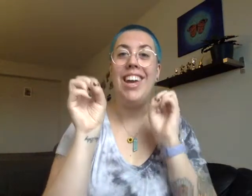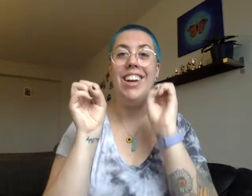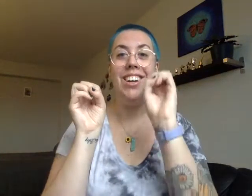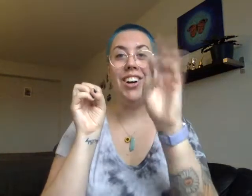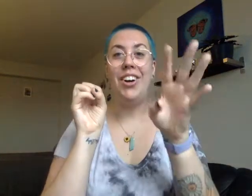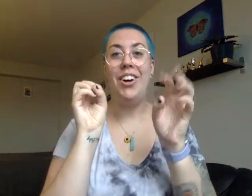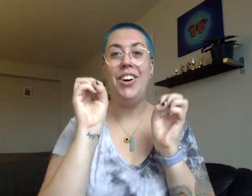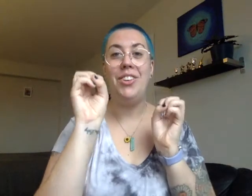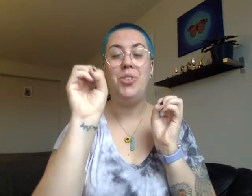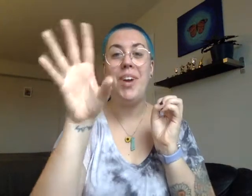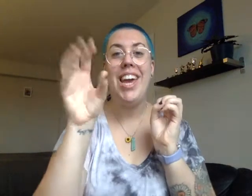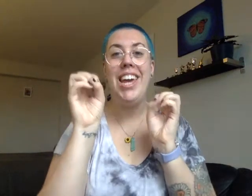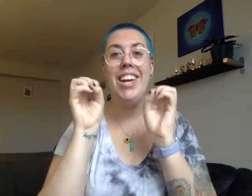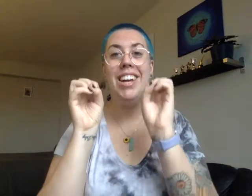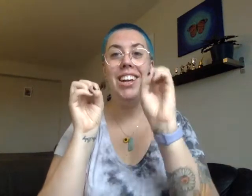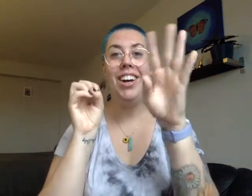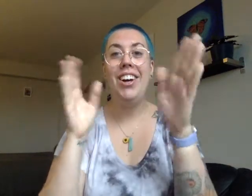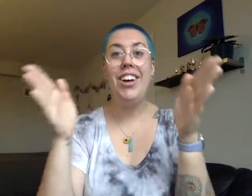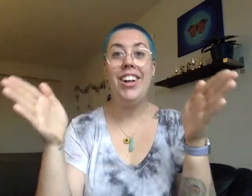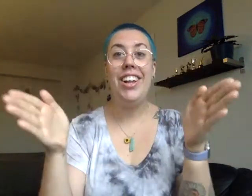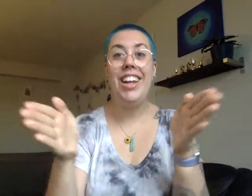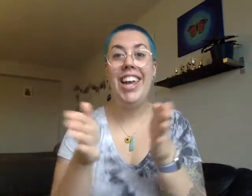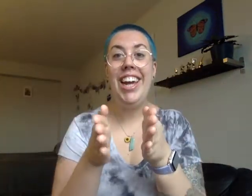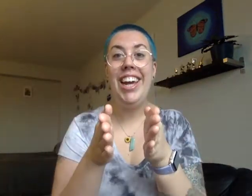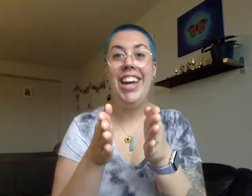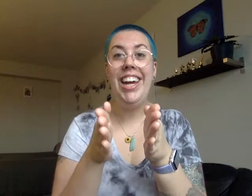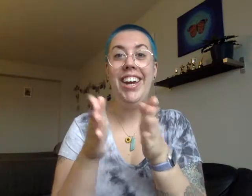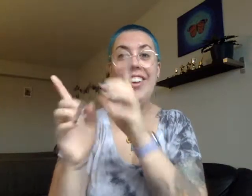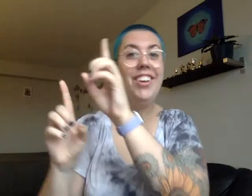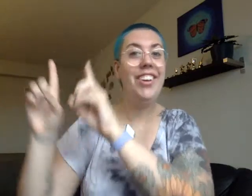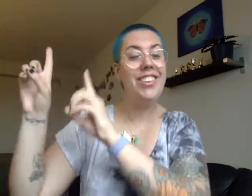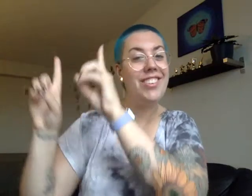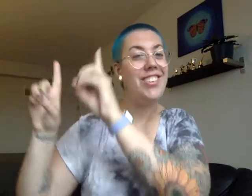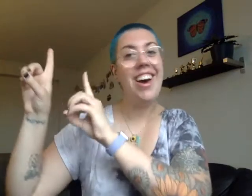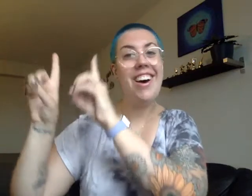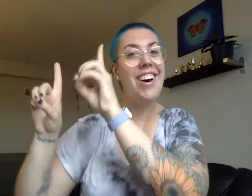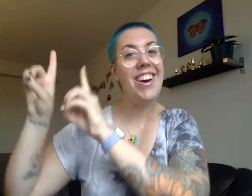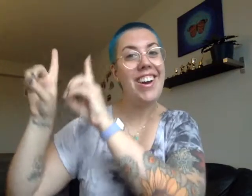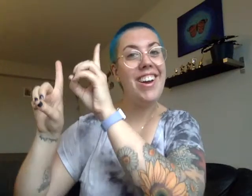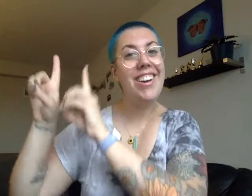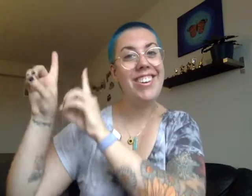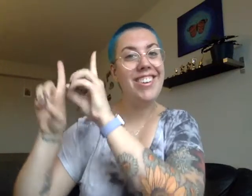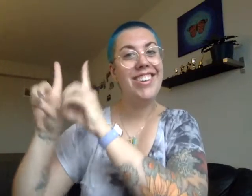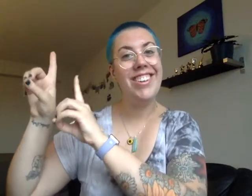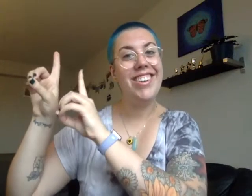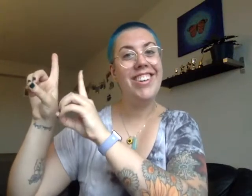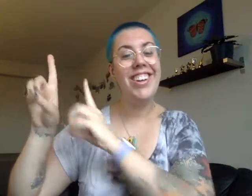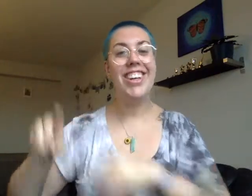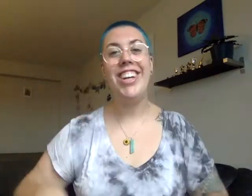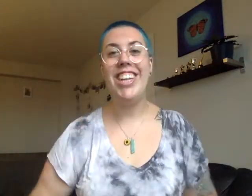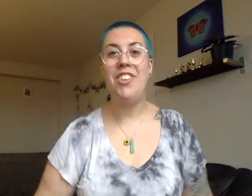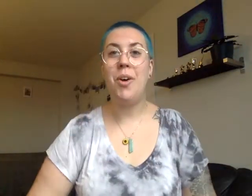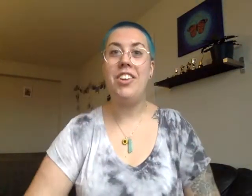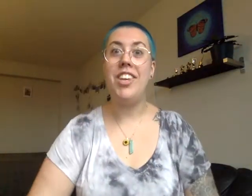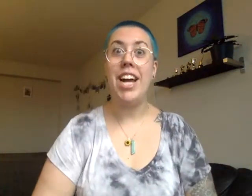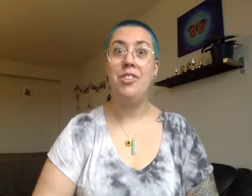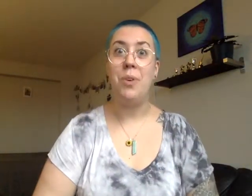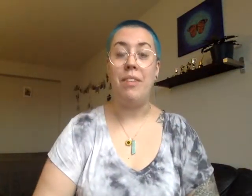Twinkle, twinkle, little star. Good. Let's go on to the next one.